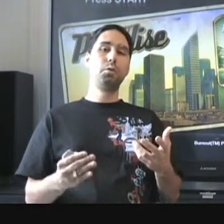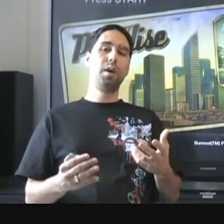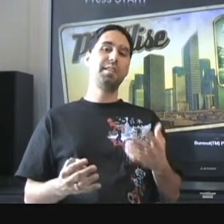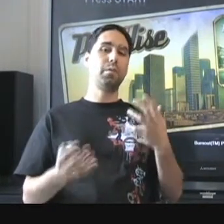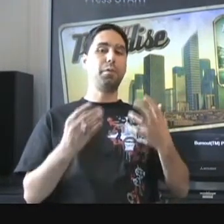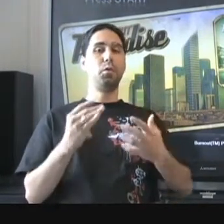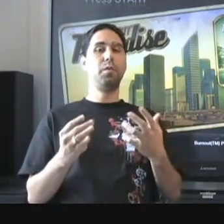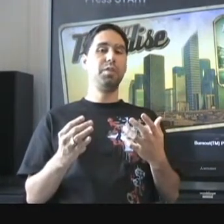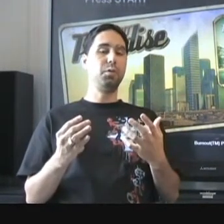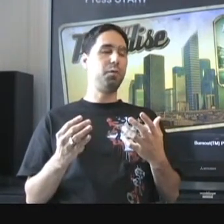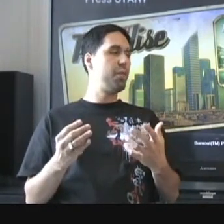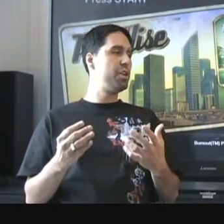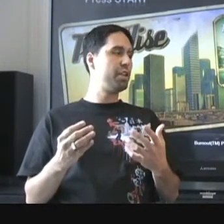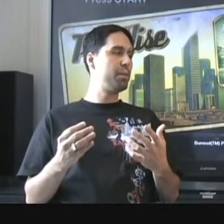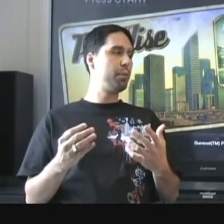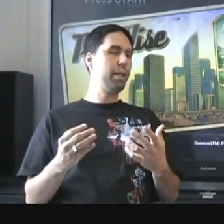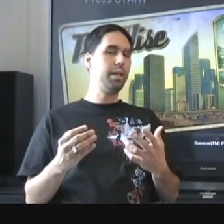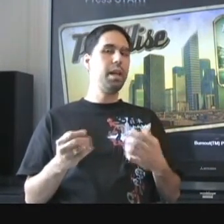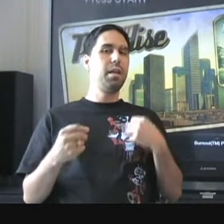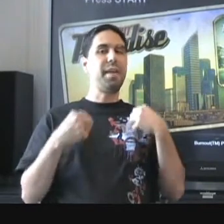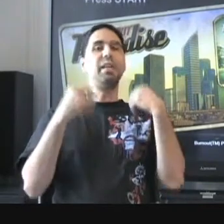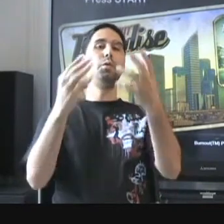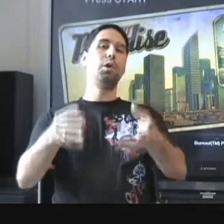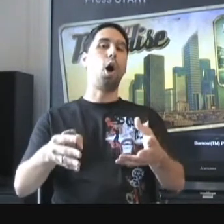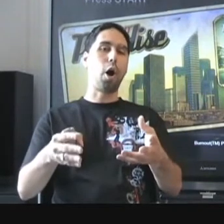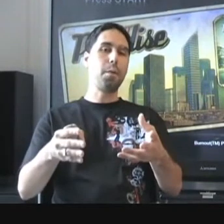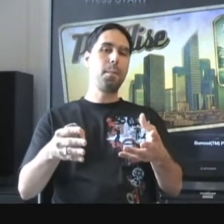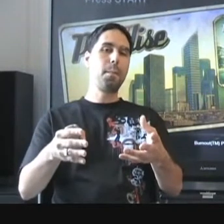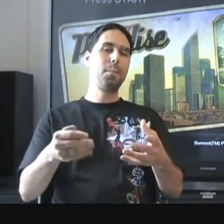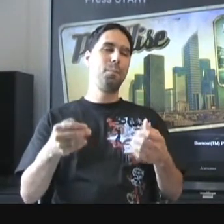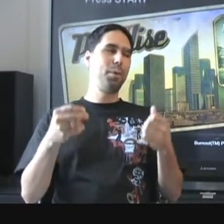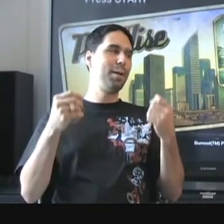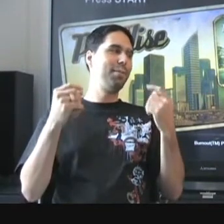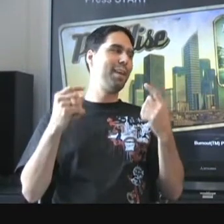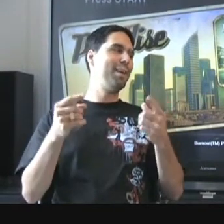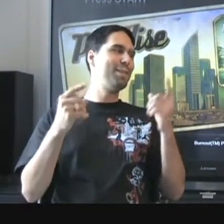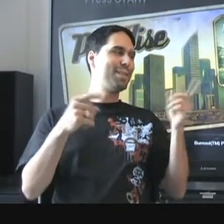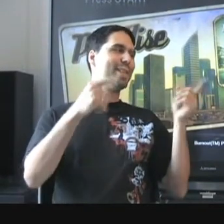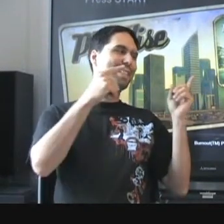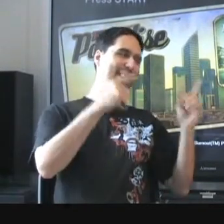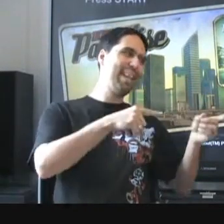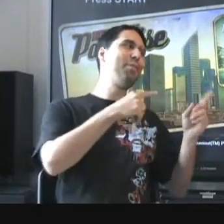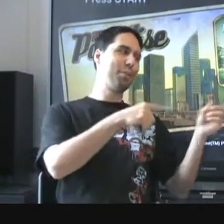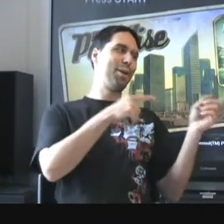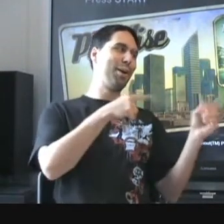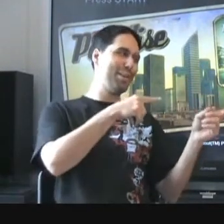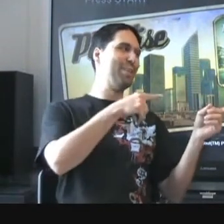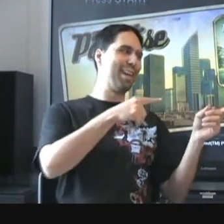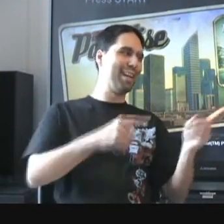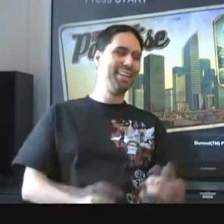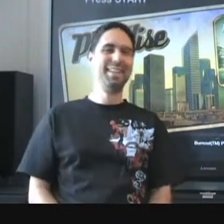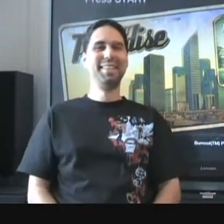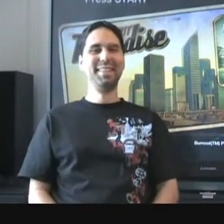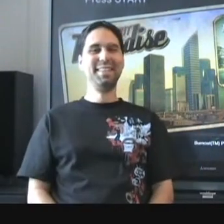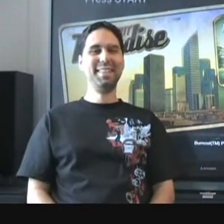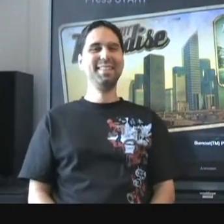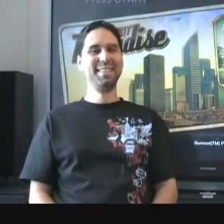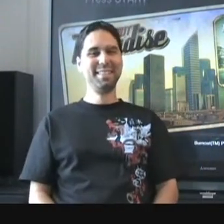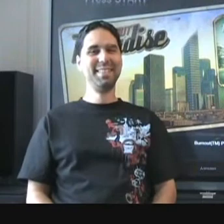the race, every few events you finish and complete, they give you a car. But they don't just give you the car, do they? You have to chase it down